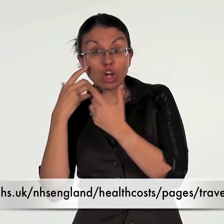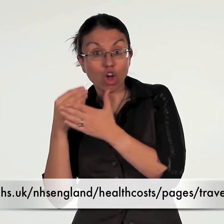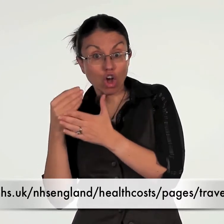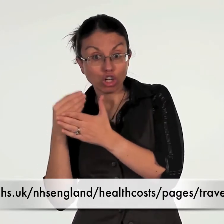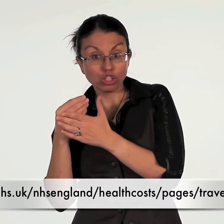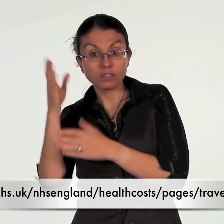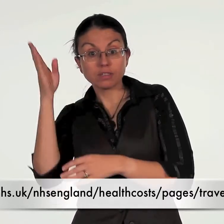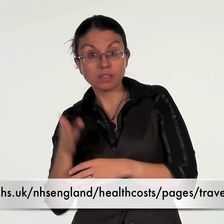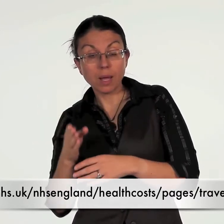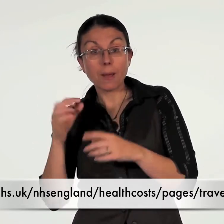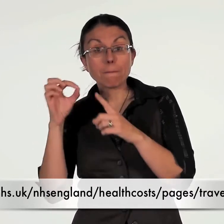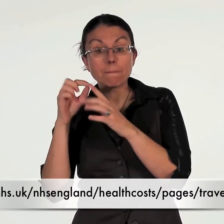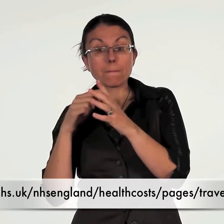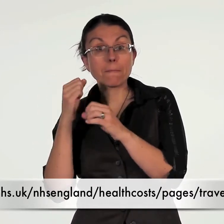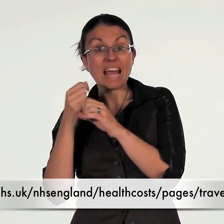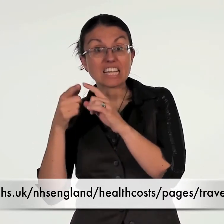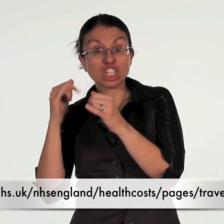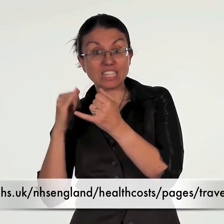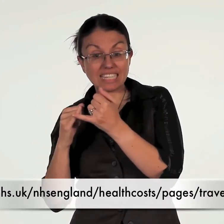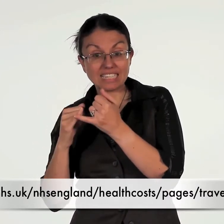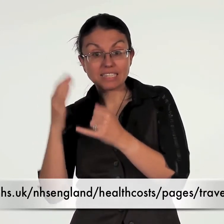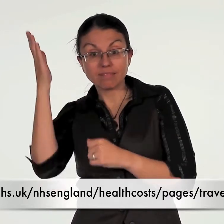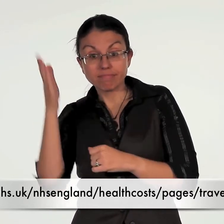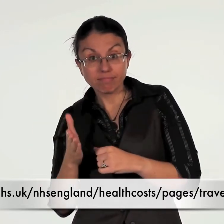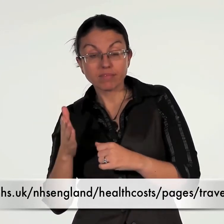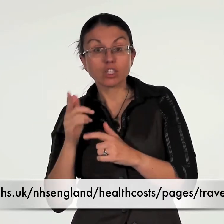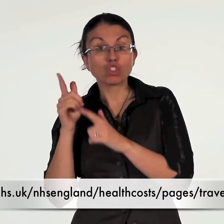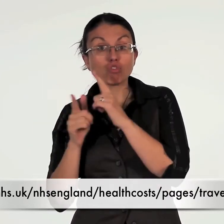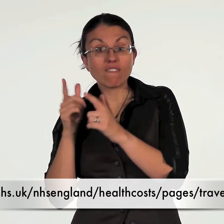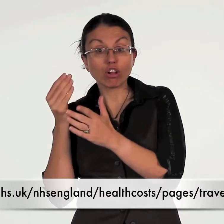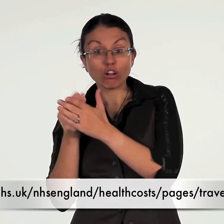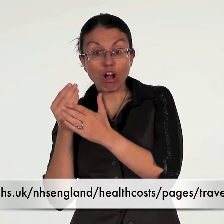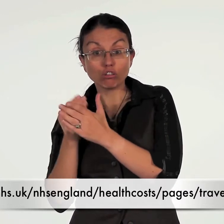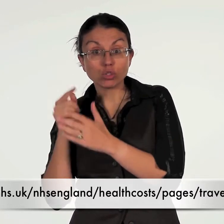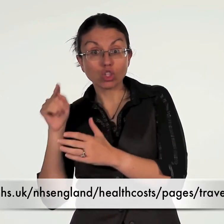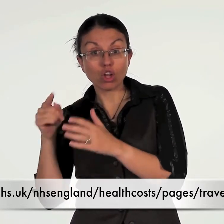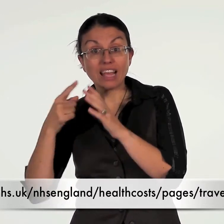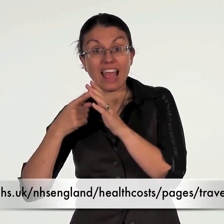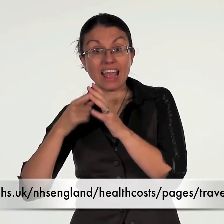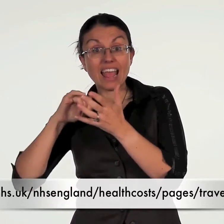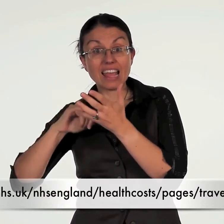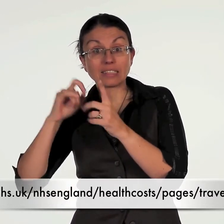slash health costs forward slash pages forward slash travel costs dot